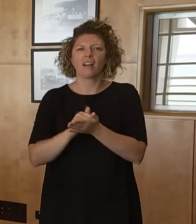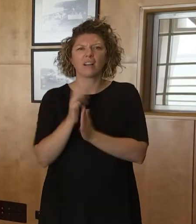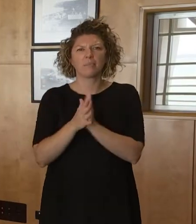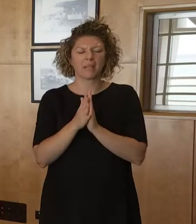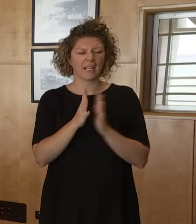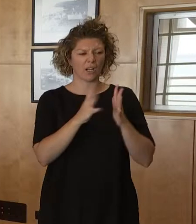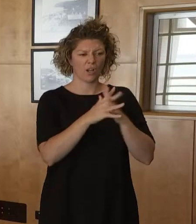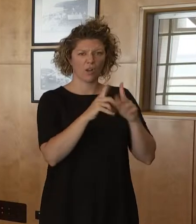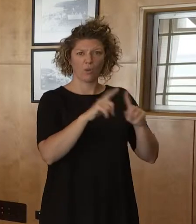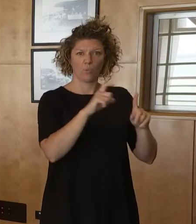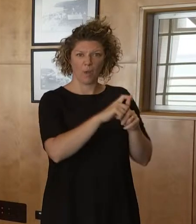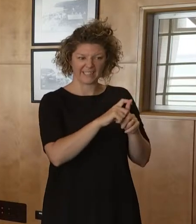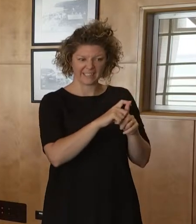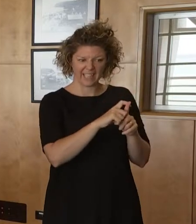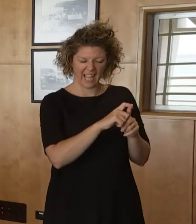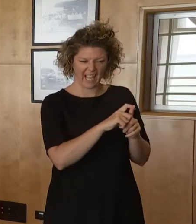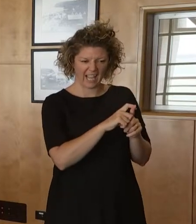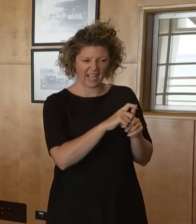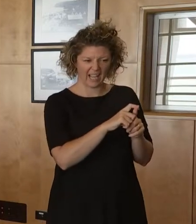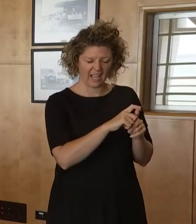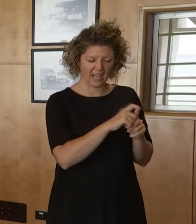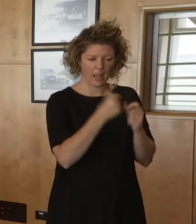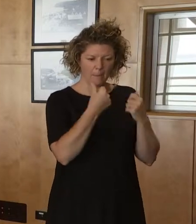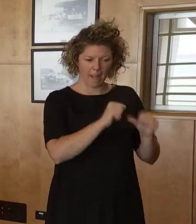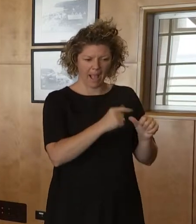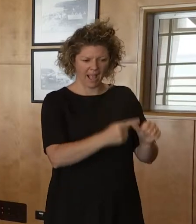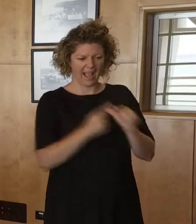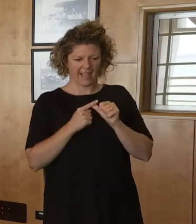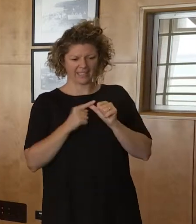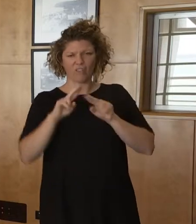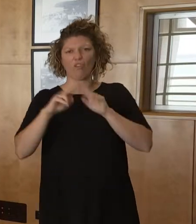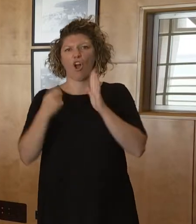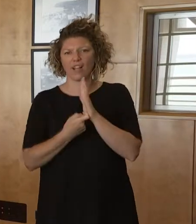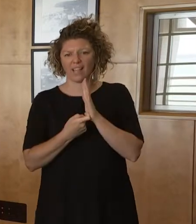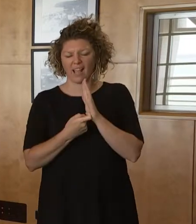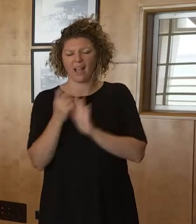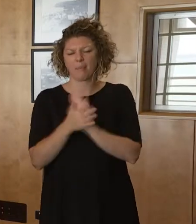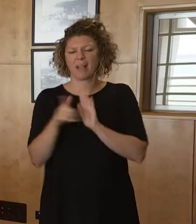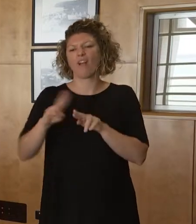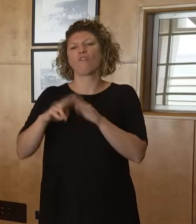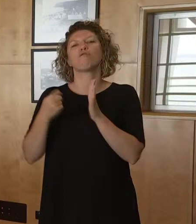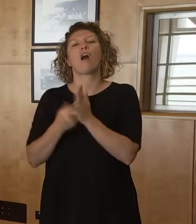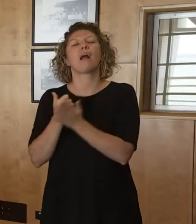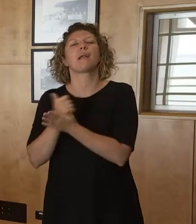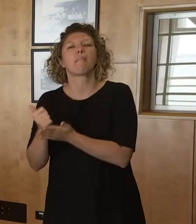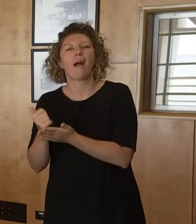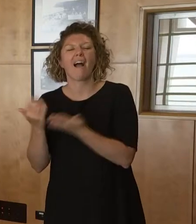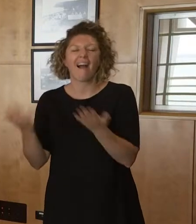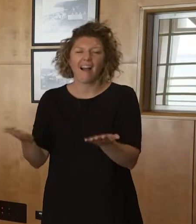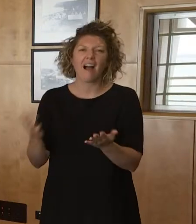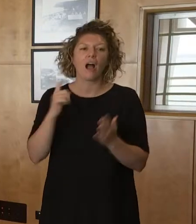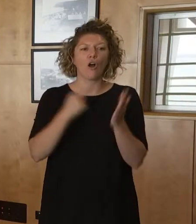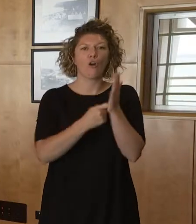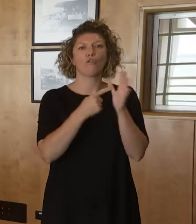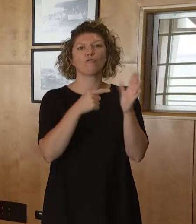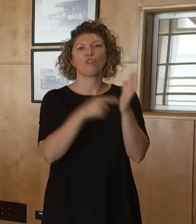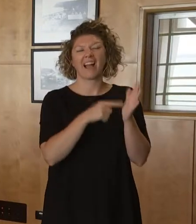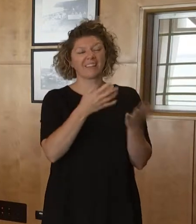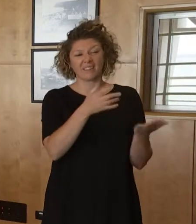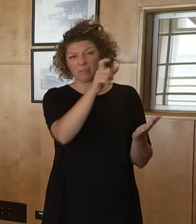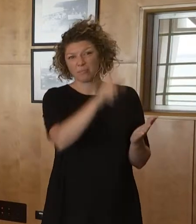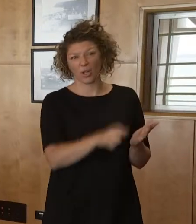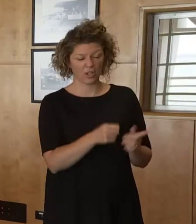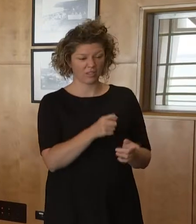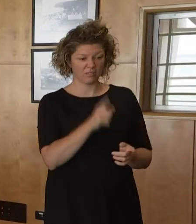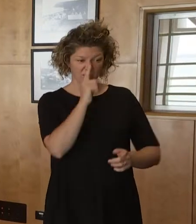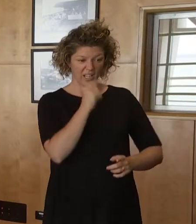a test on a Wednesday. It's resulted 7.30 on a Friday evening. It counts in Friday statistics. With the rapid antigen test, an individual can